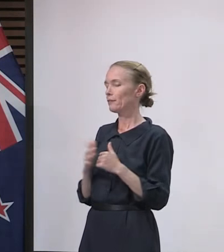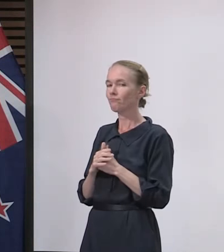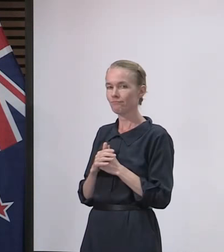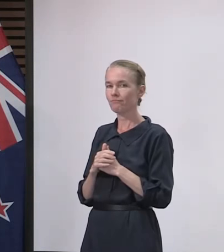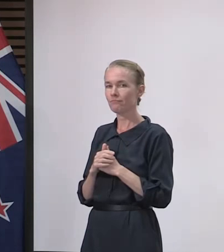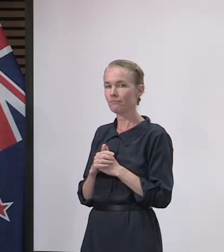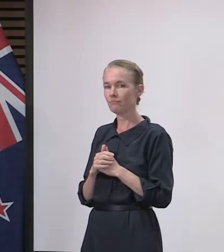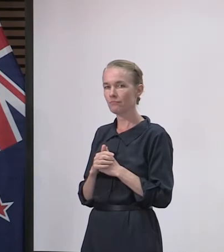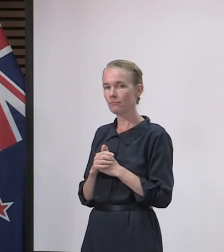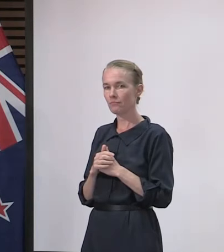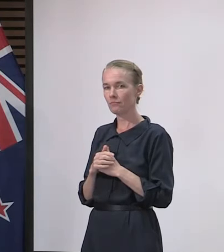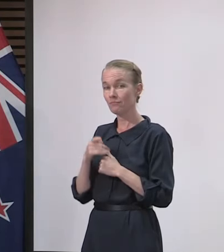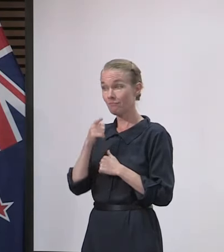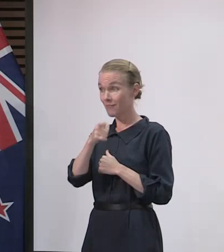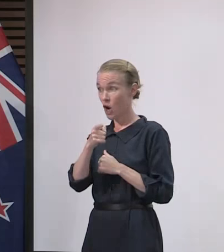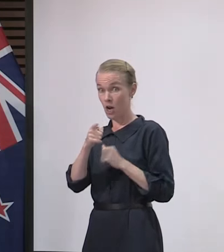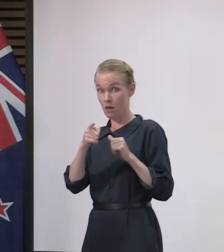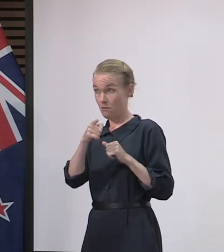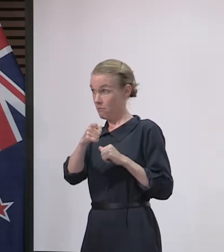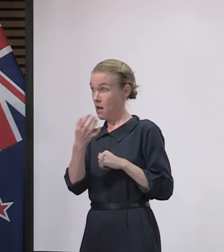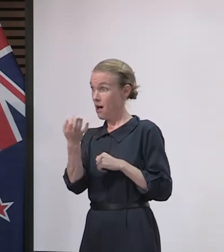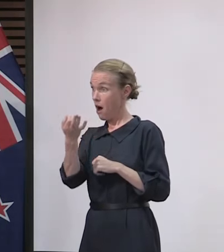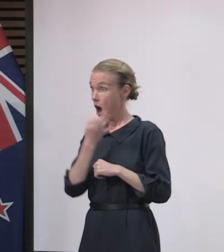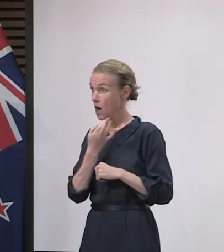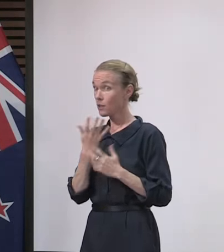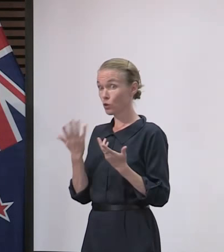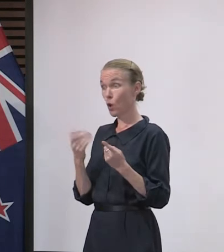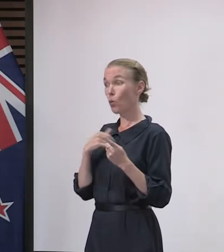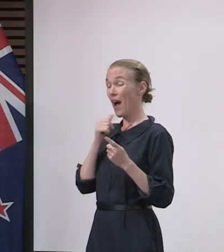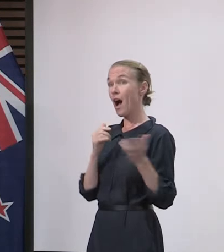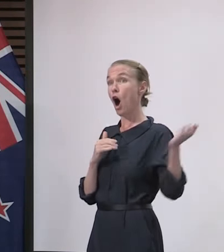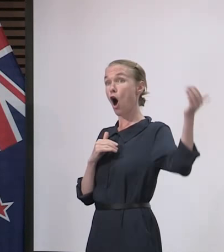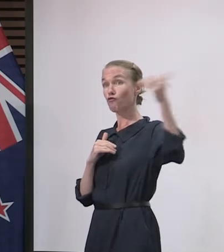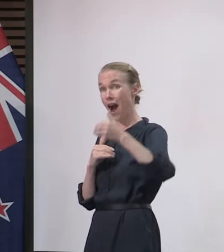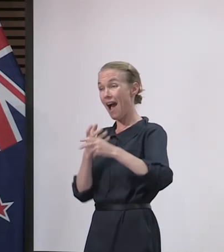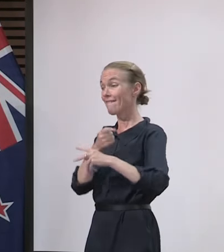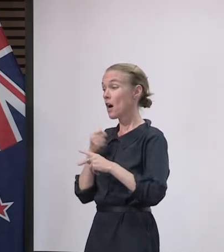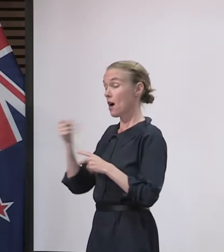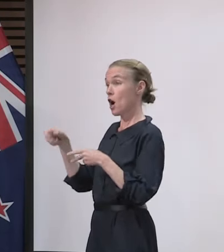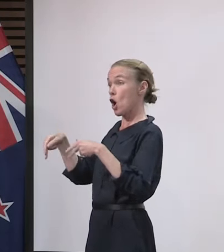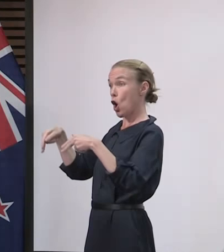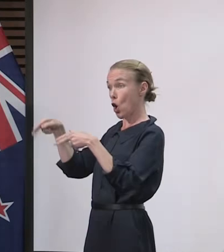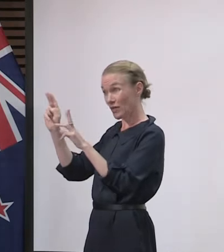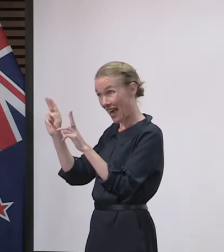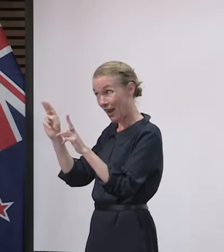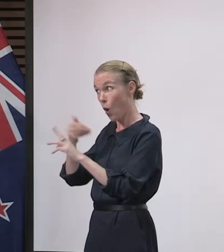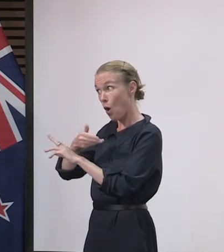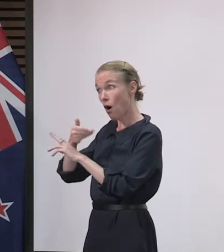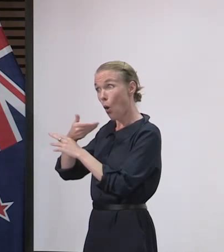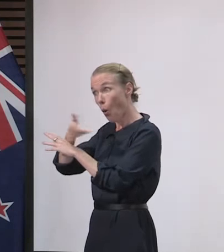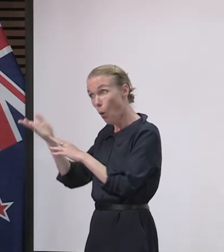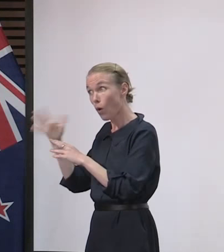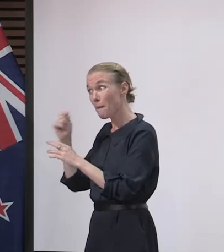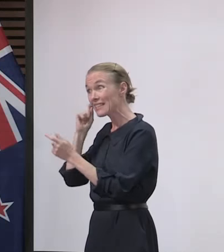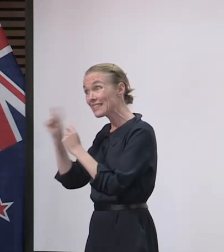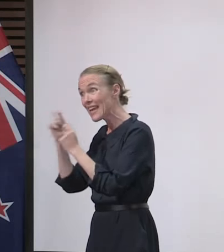just from quarantine but also from managed isolation? That's right, before they depart from that and head off to their business. So that will be one